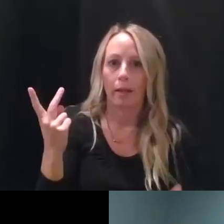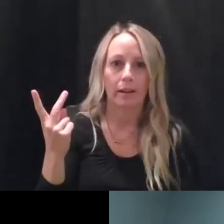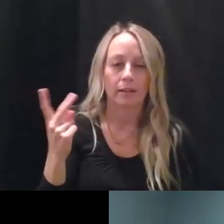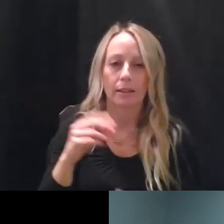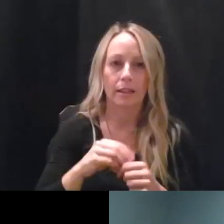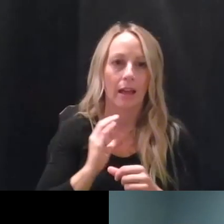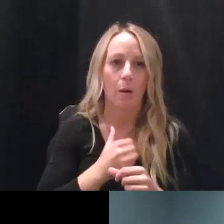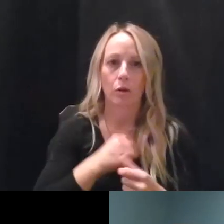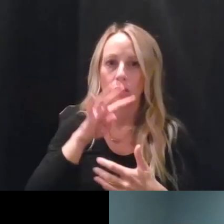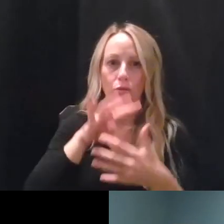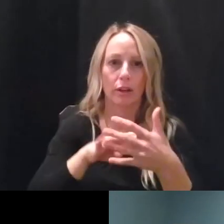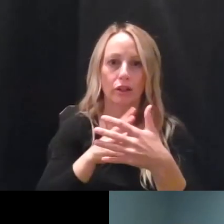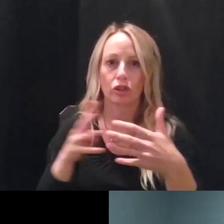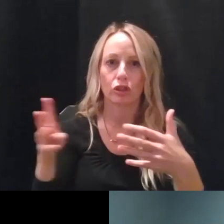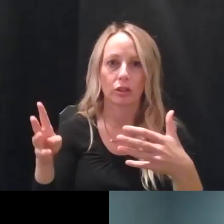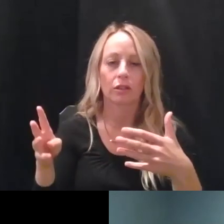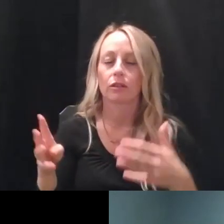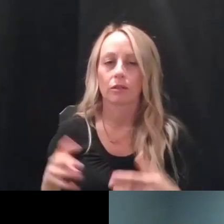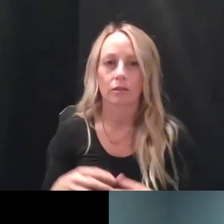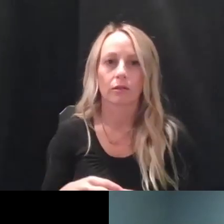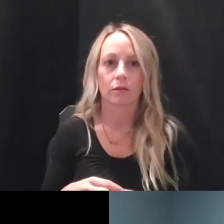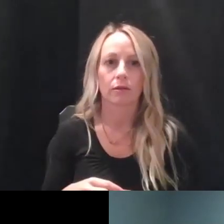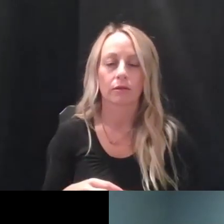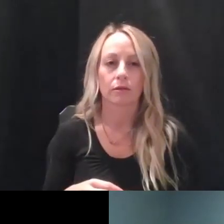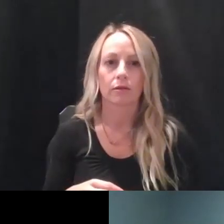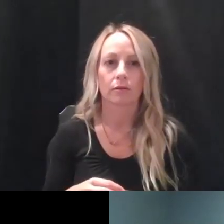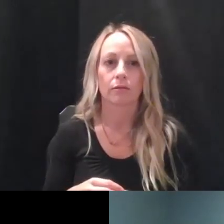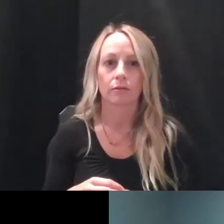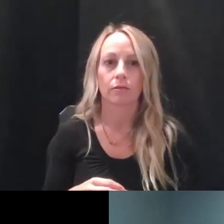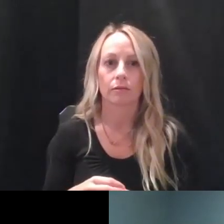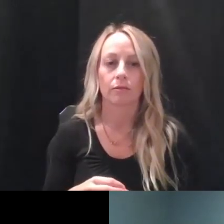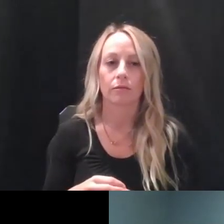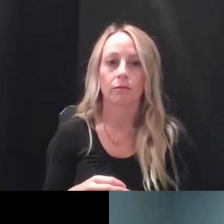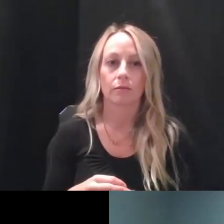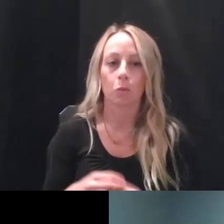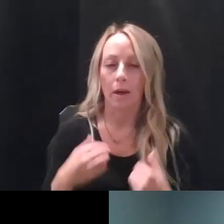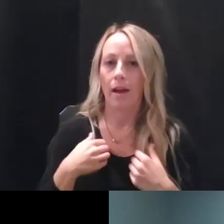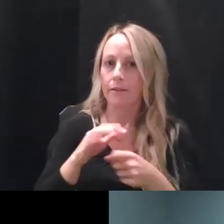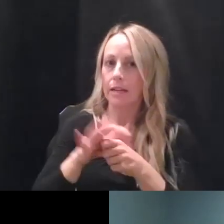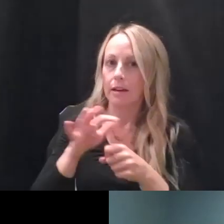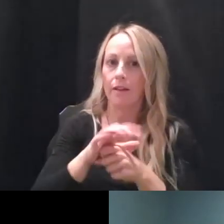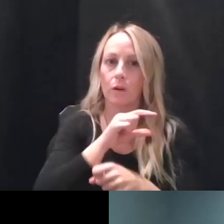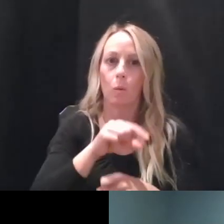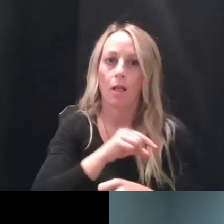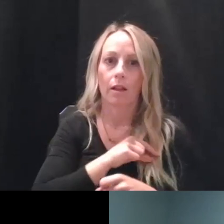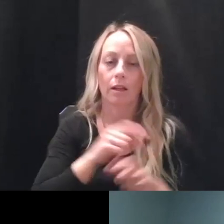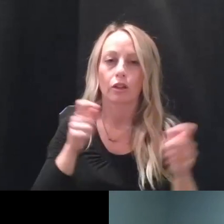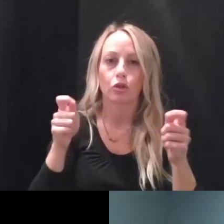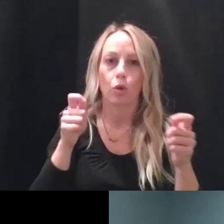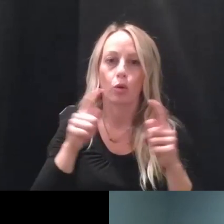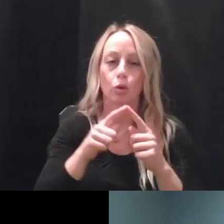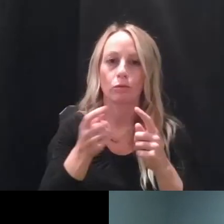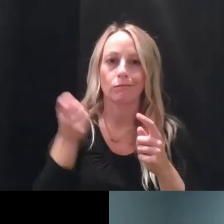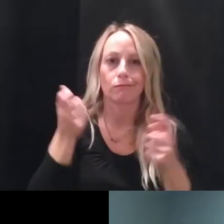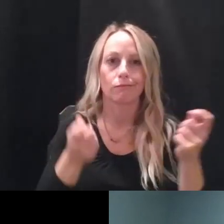our spreadsheet, we have enough quality control to make sure that we're weeding out anything